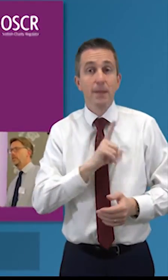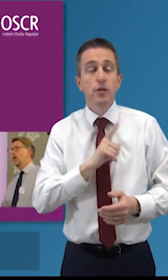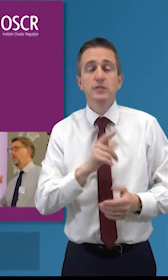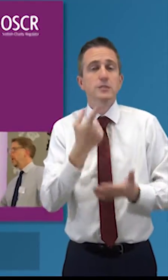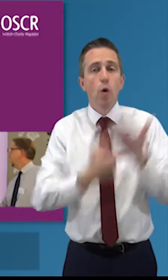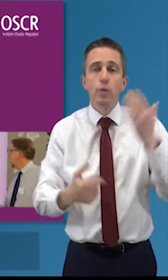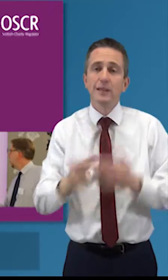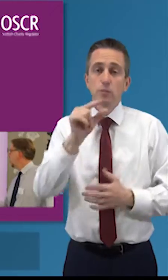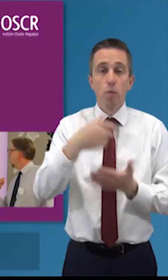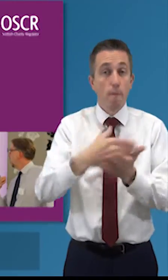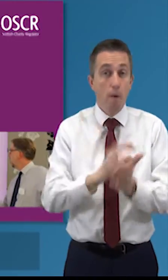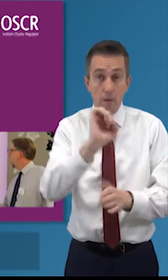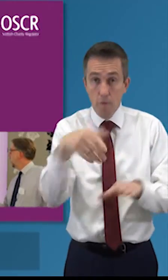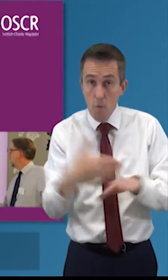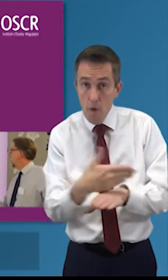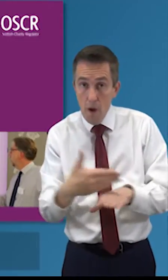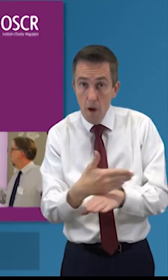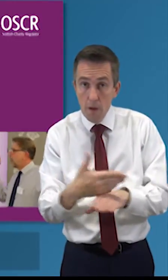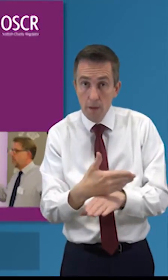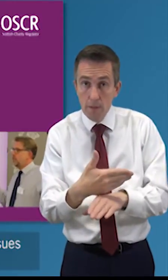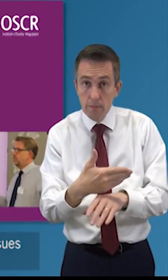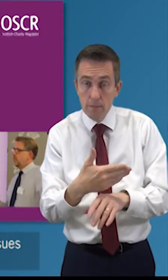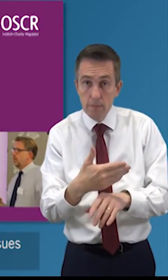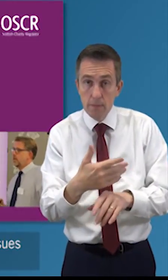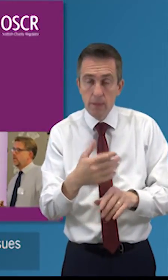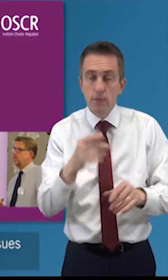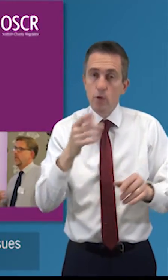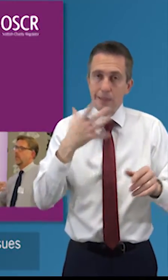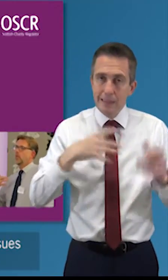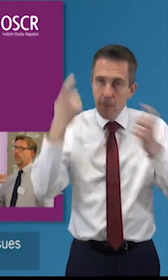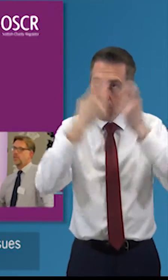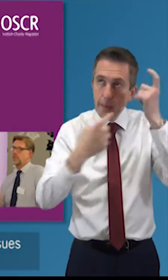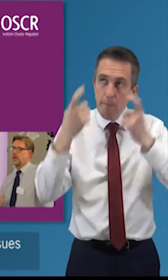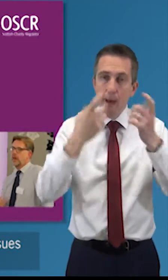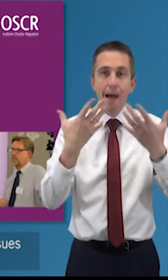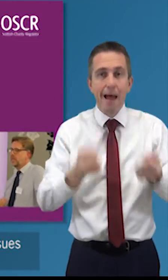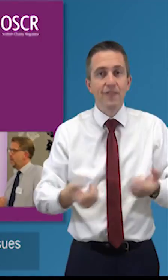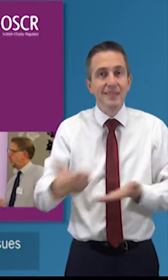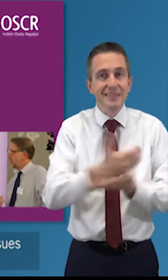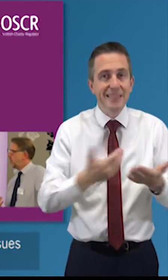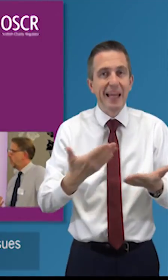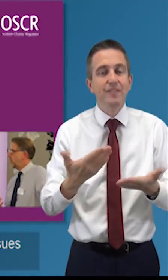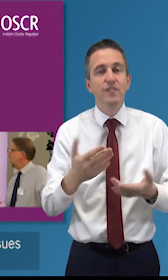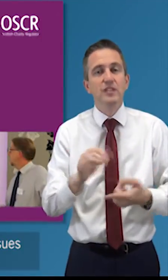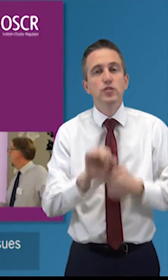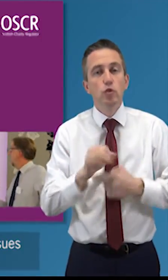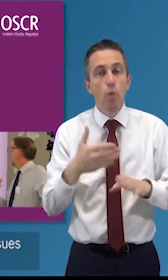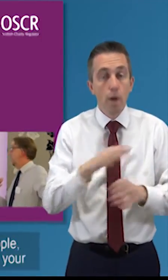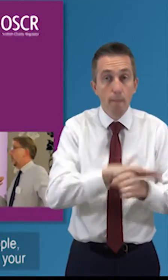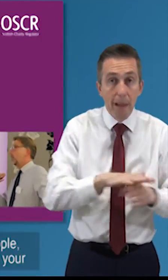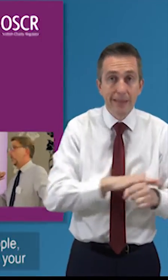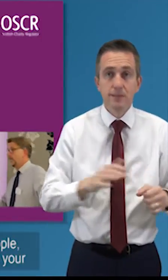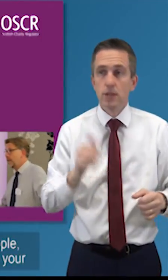charity does but it is very much worth thinking about that there are other issues around that all the issues around having a safe and secure workplace